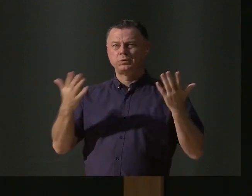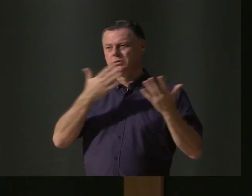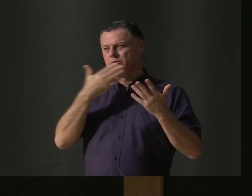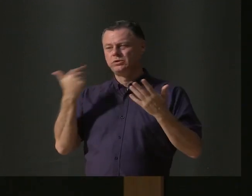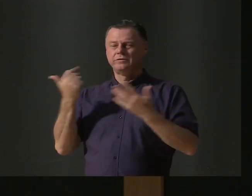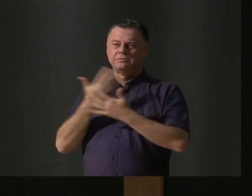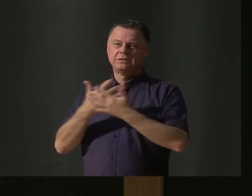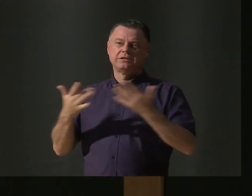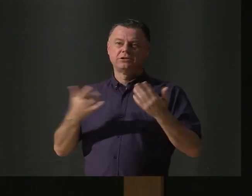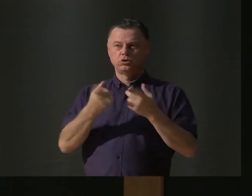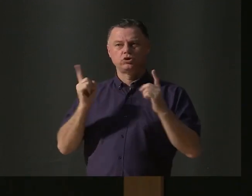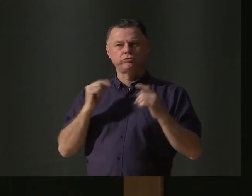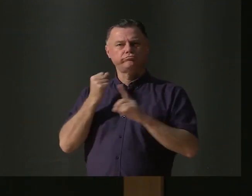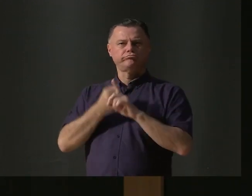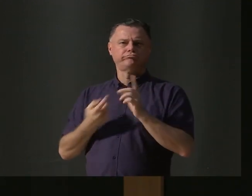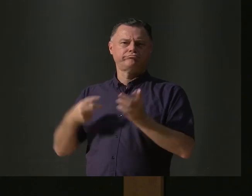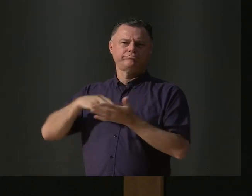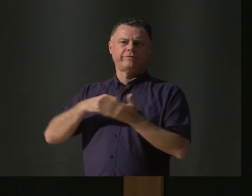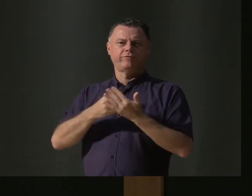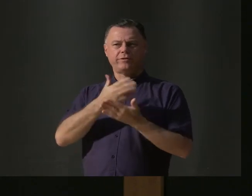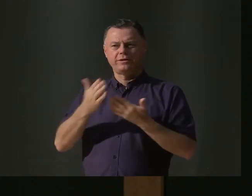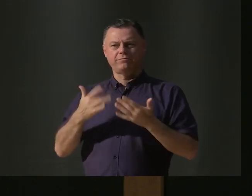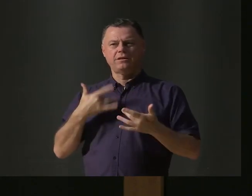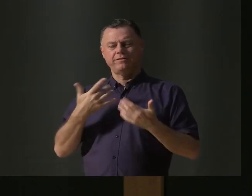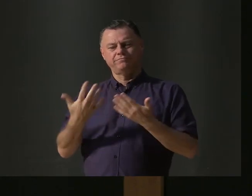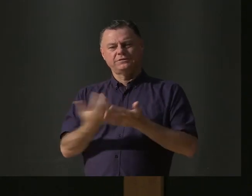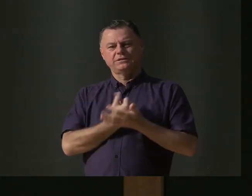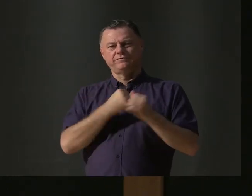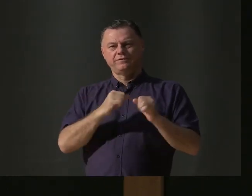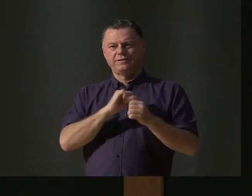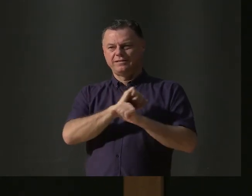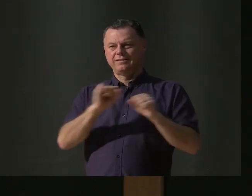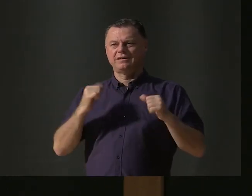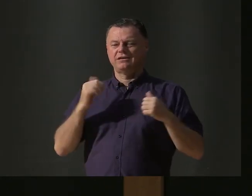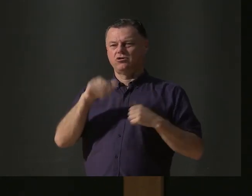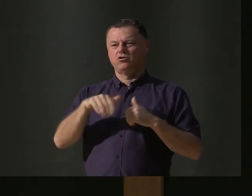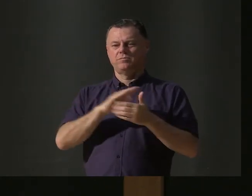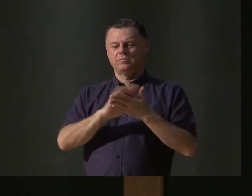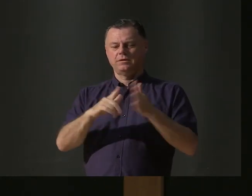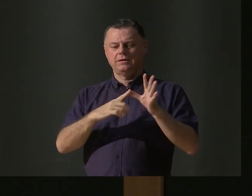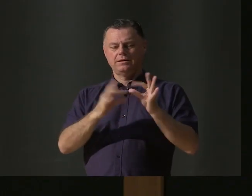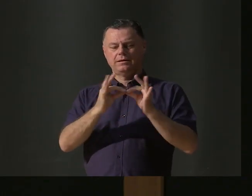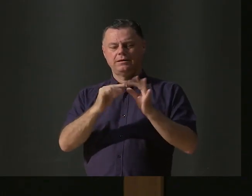advocacy for these species greatly helps protect and restore the habitats they call home and share with others.